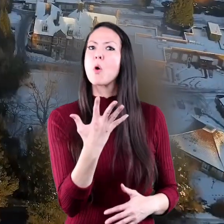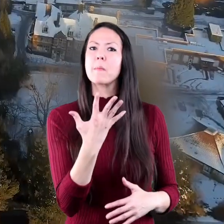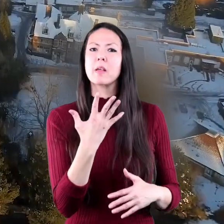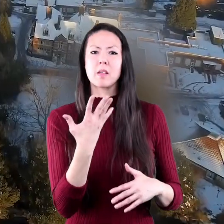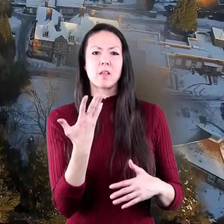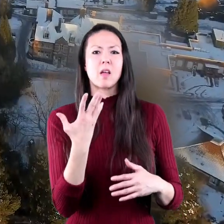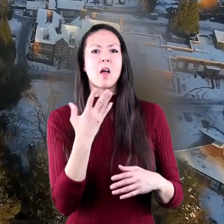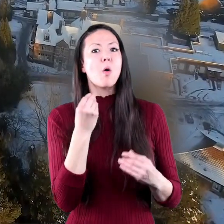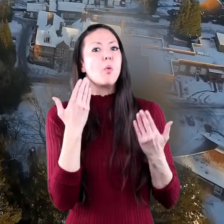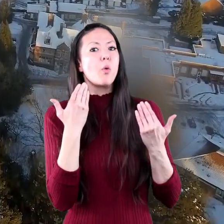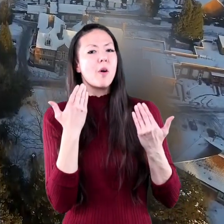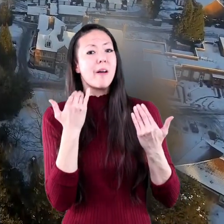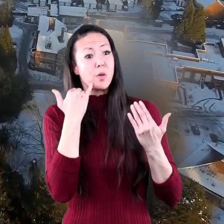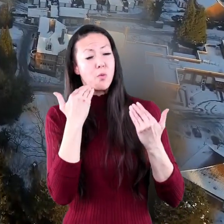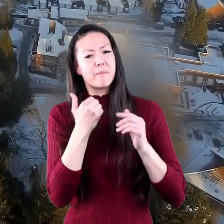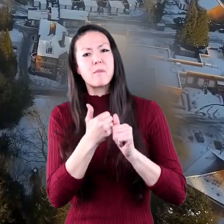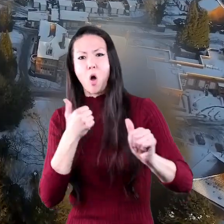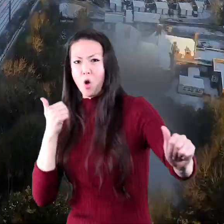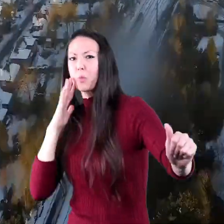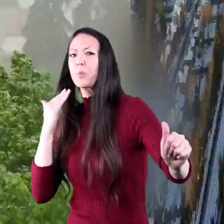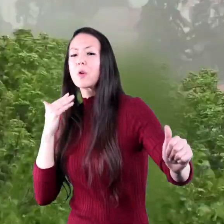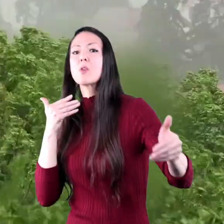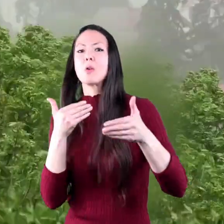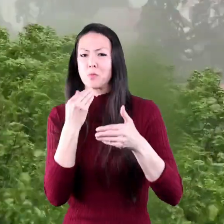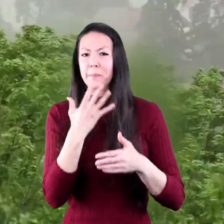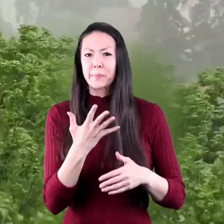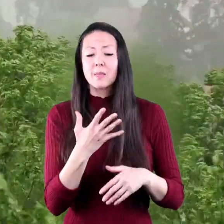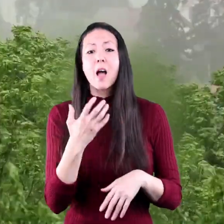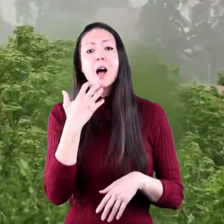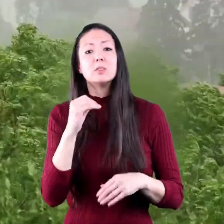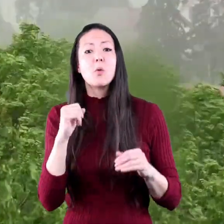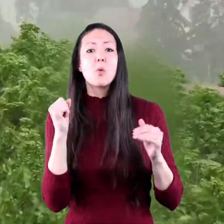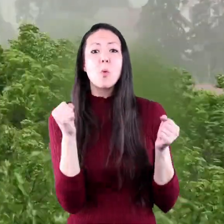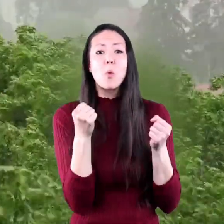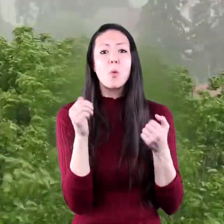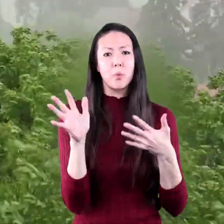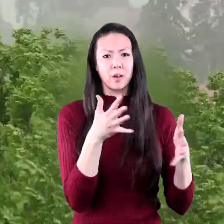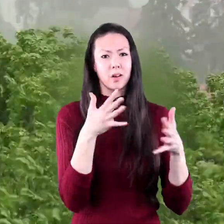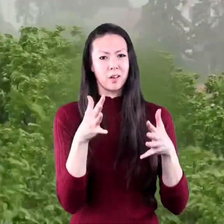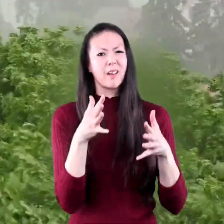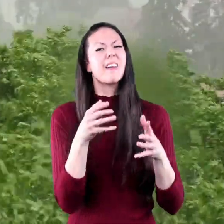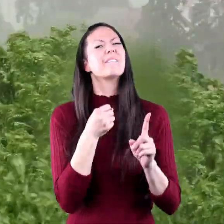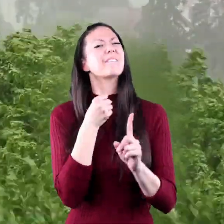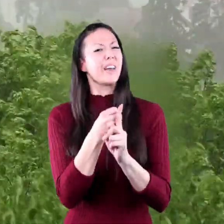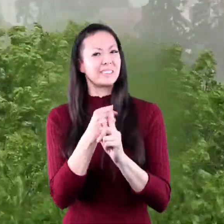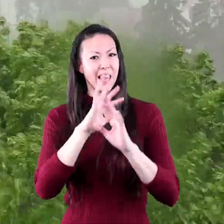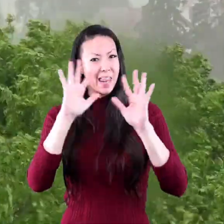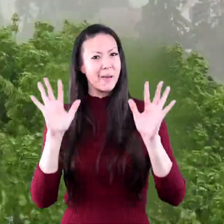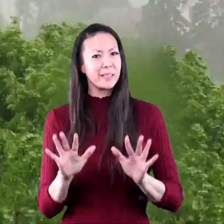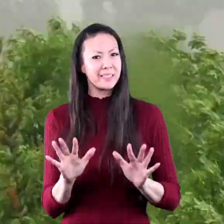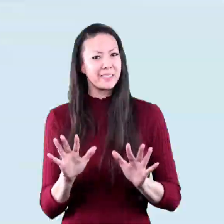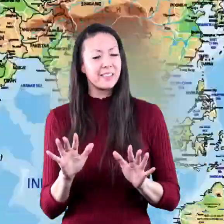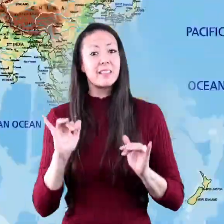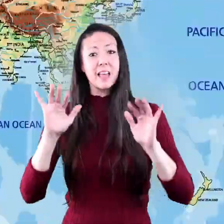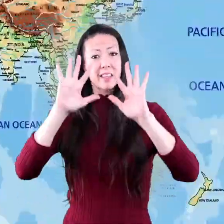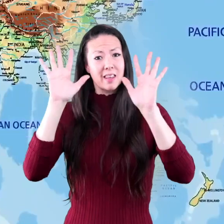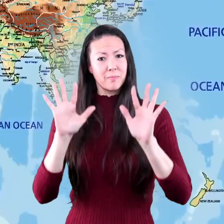further away. Hot or cold winds also affect the climate. Climates can vary